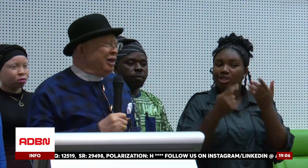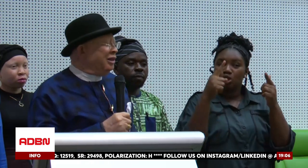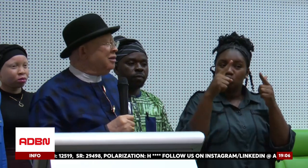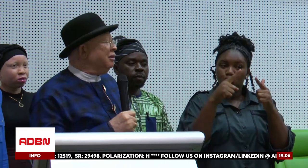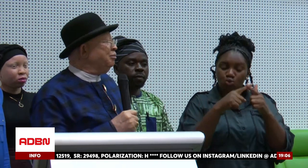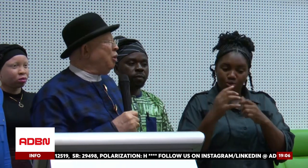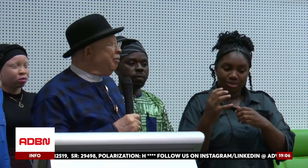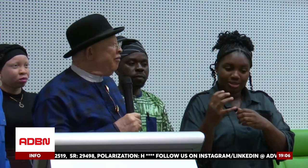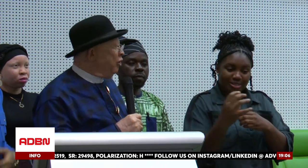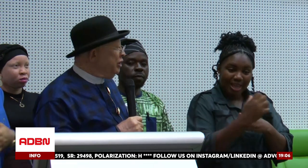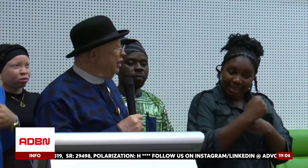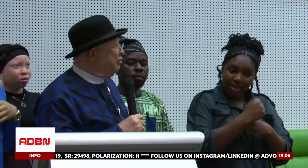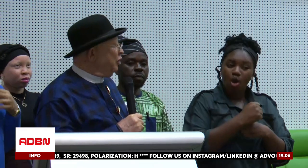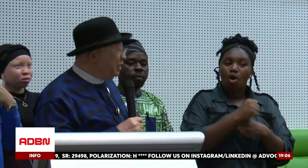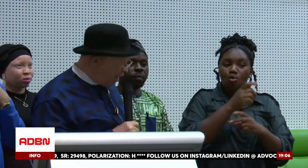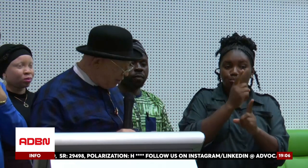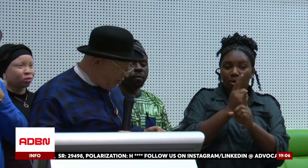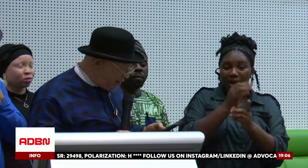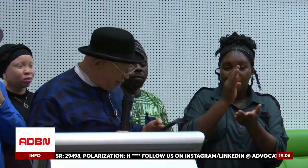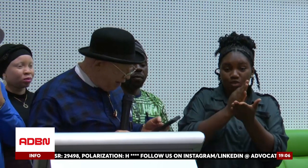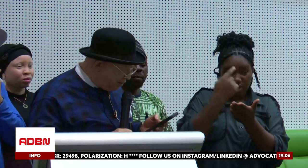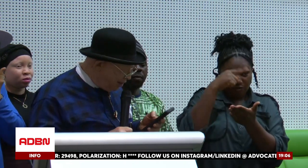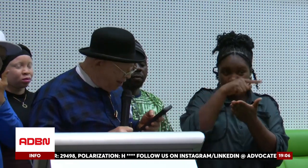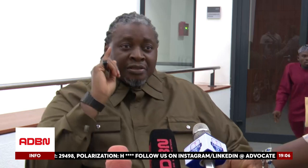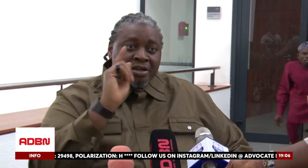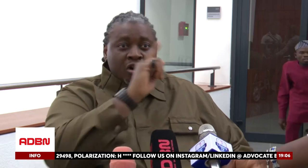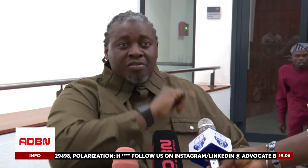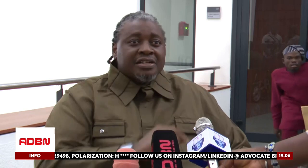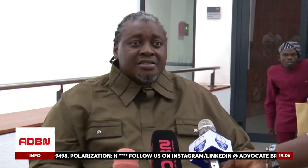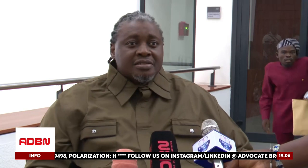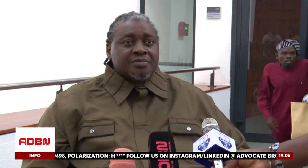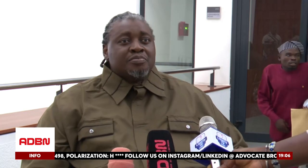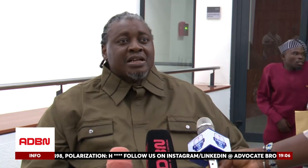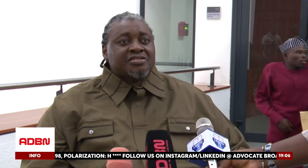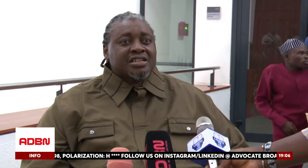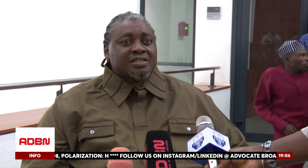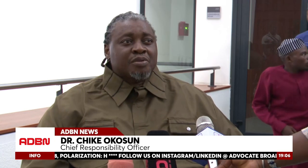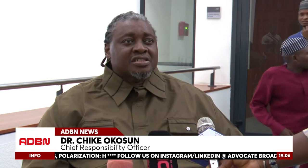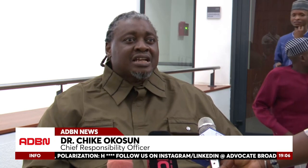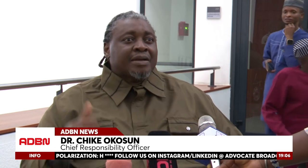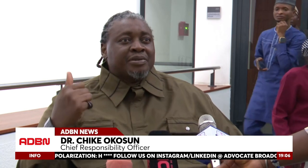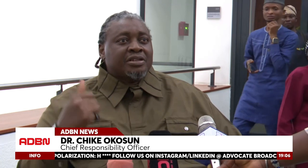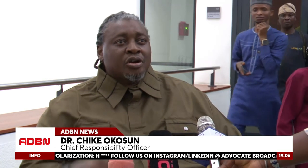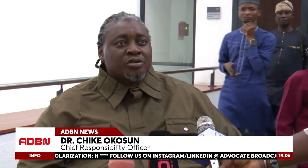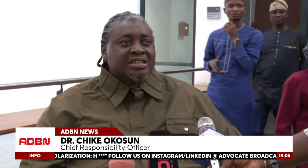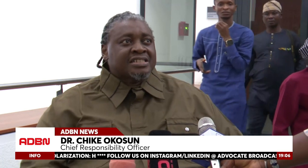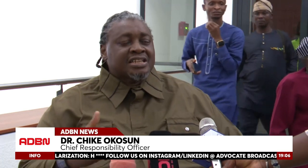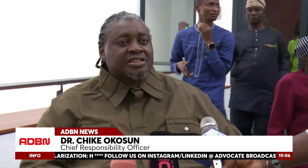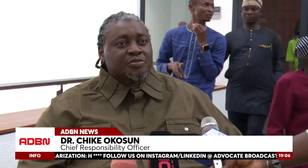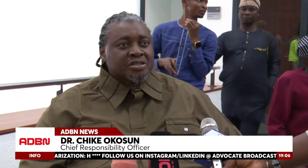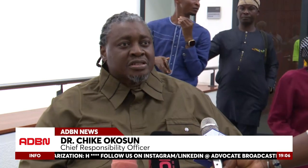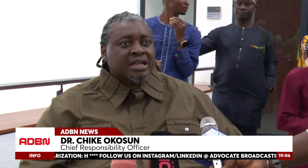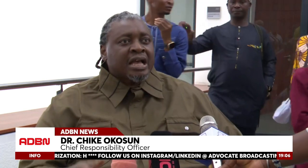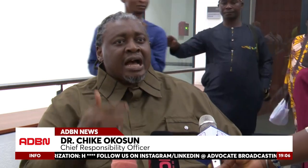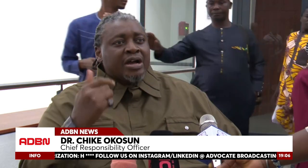accommodate proper funding for this kind of exercise. The current mass transit buses that have been inaugurated,